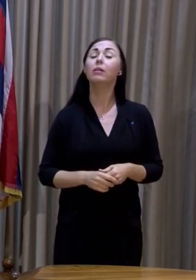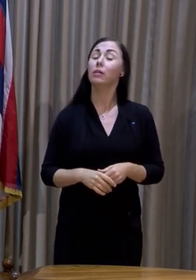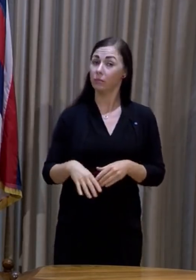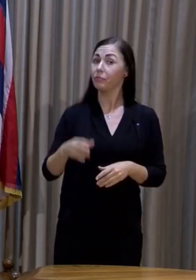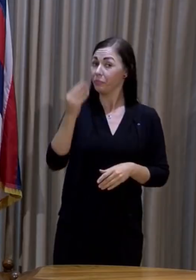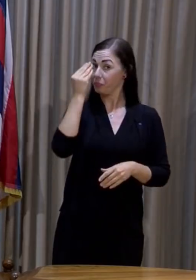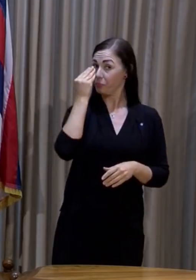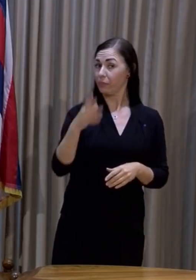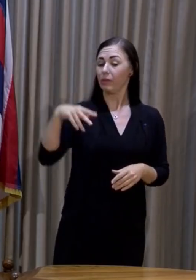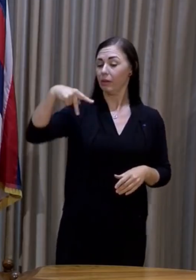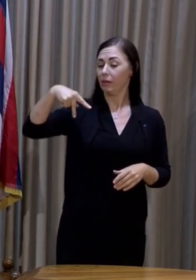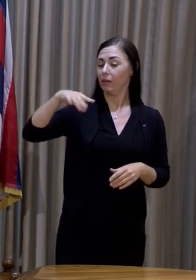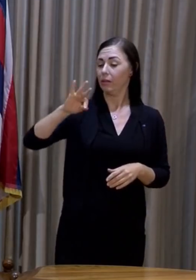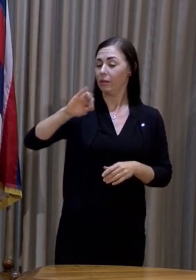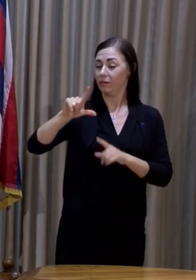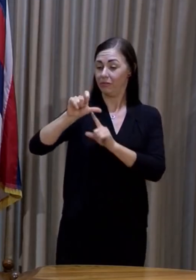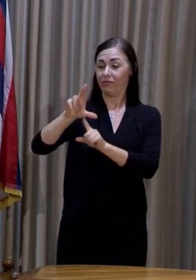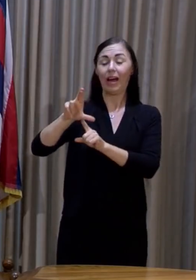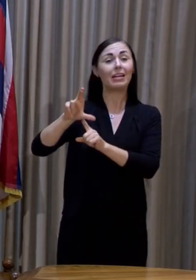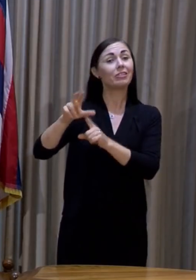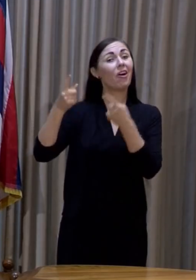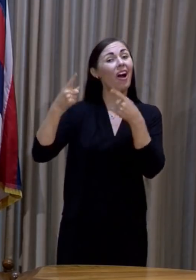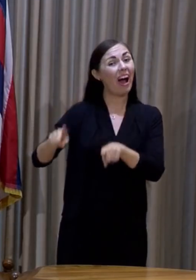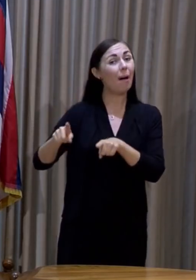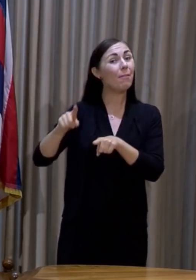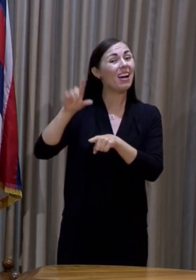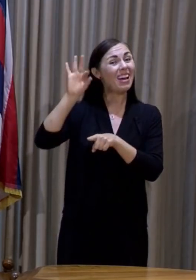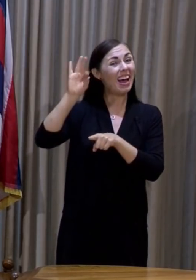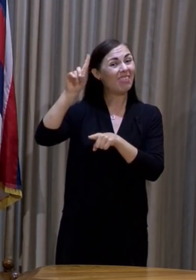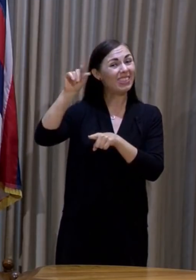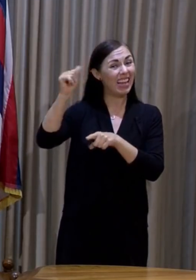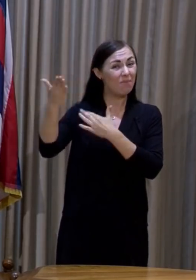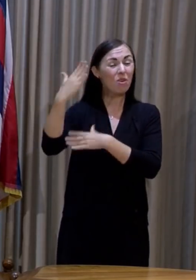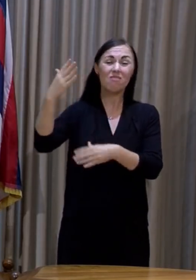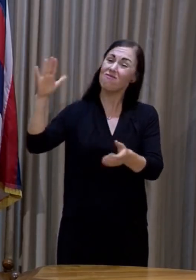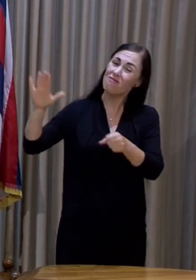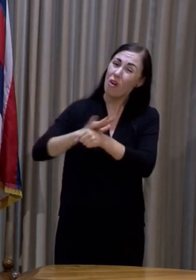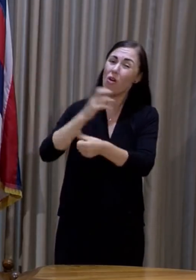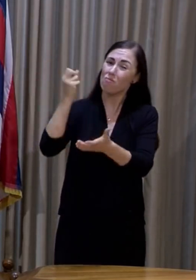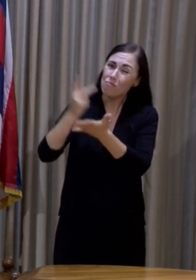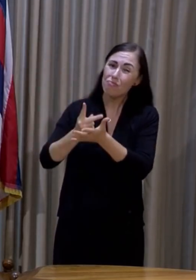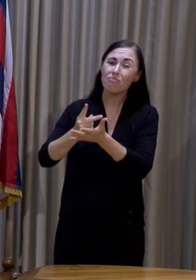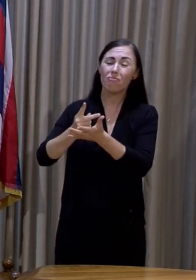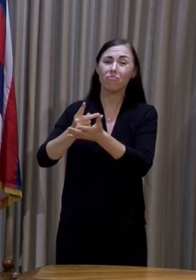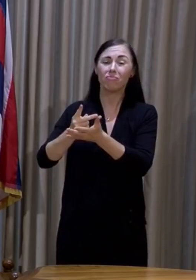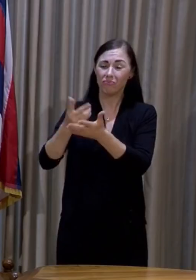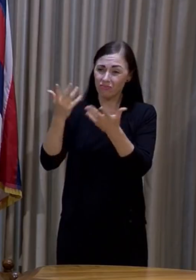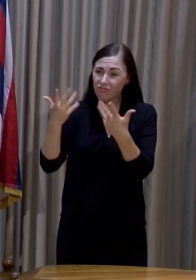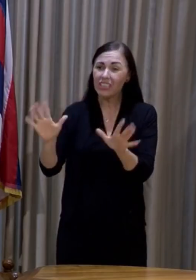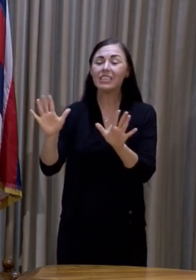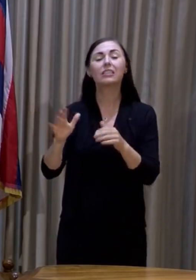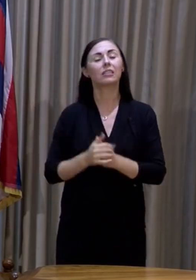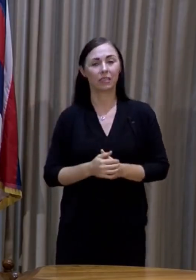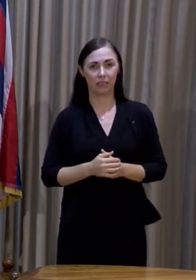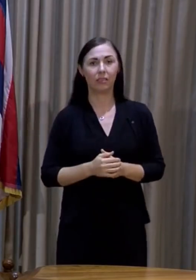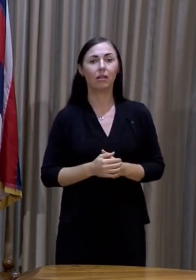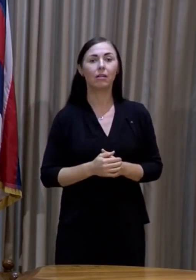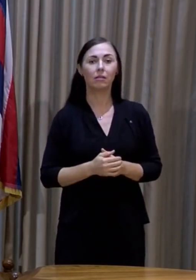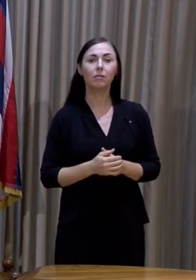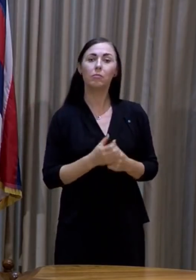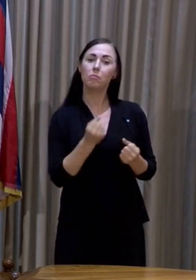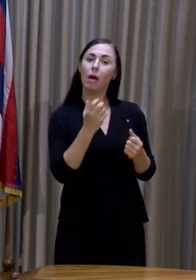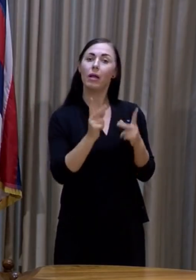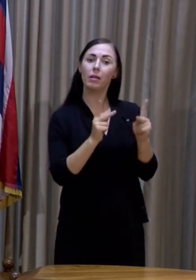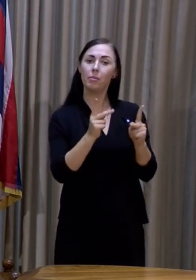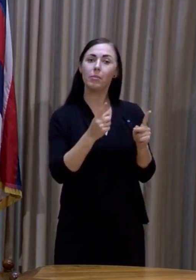was granted full approval by the FDA this morning. I know that several have told me